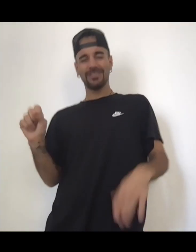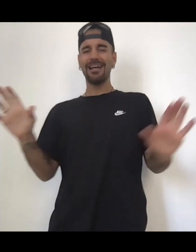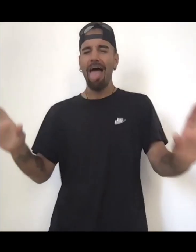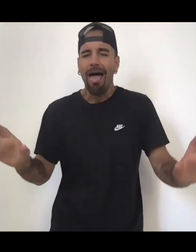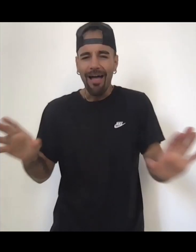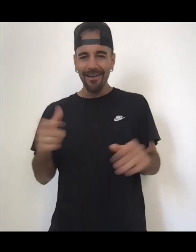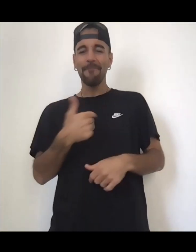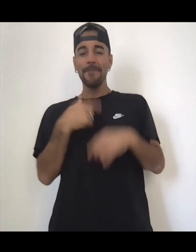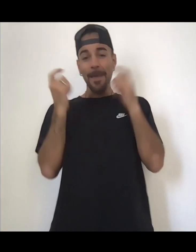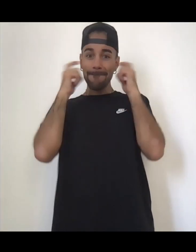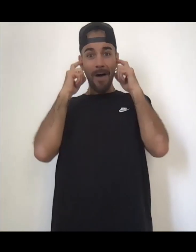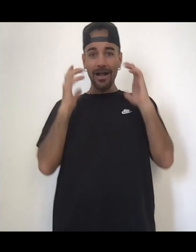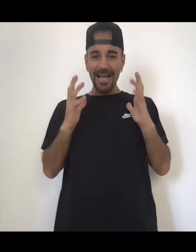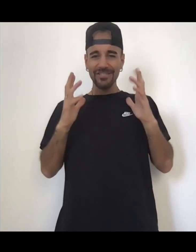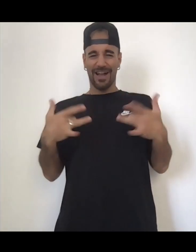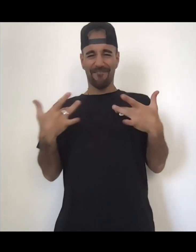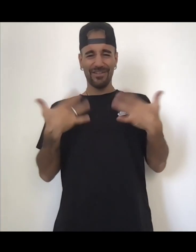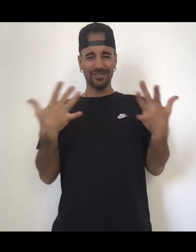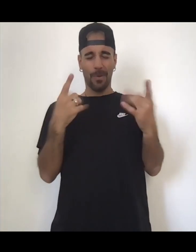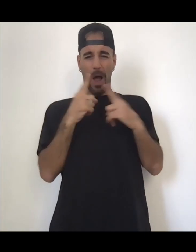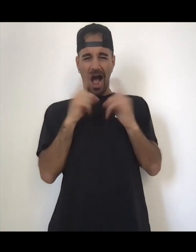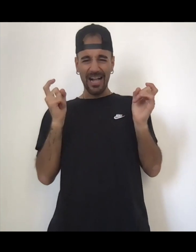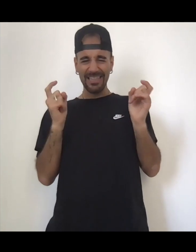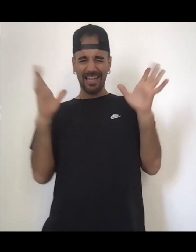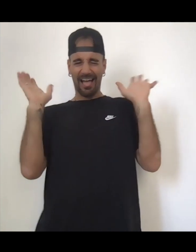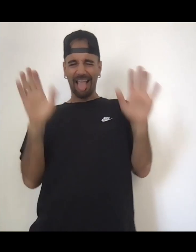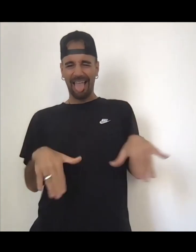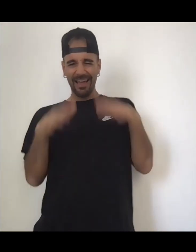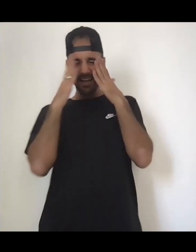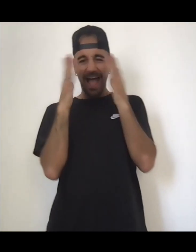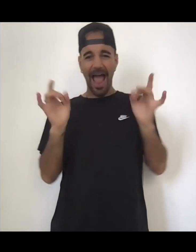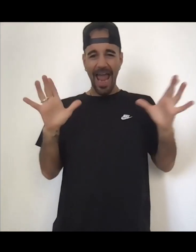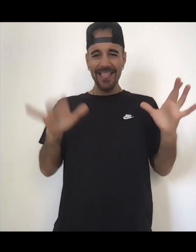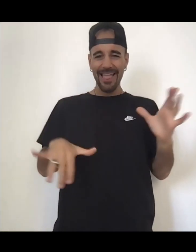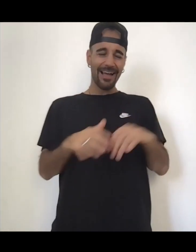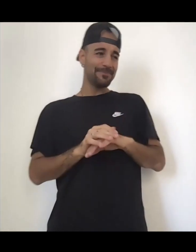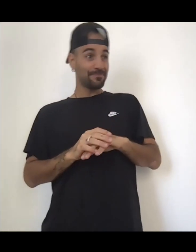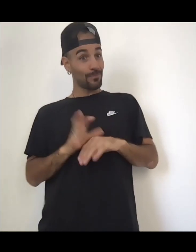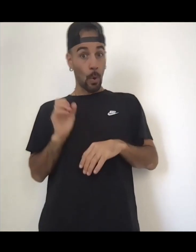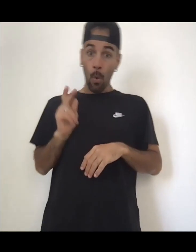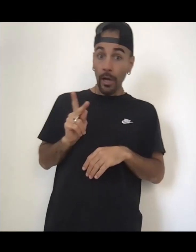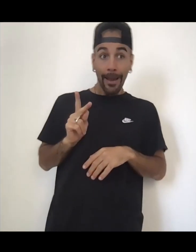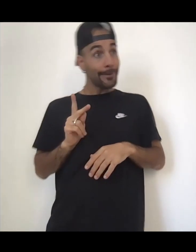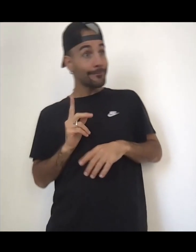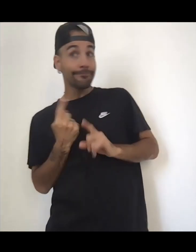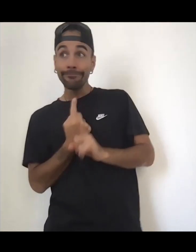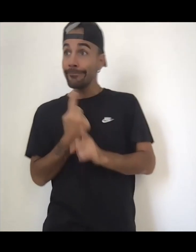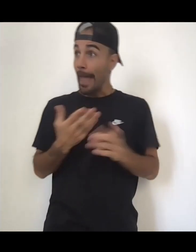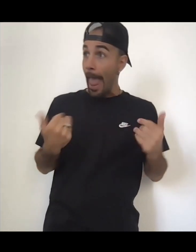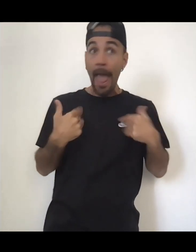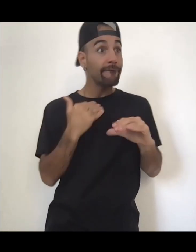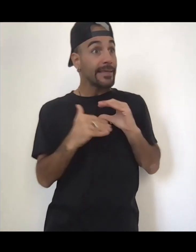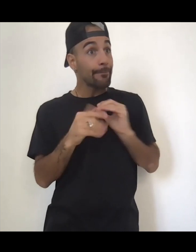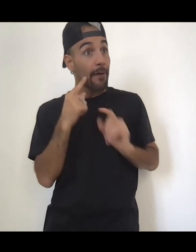like guys there's a fucking email down in the show notes alright Nance okay you guys got a